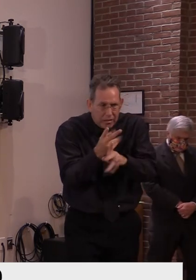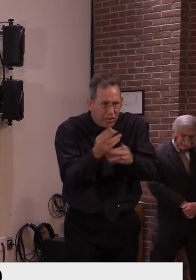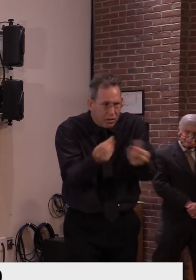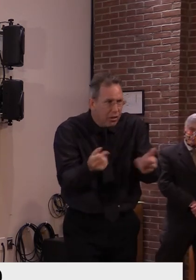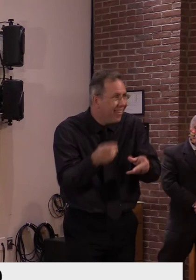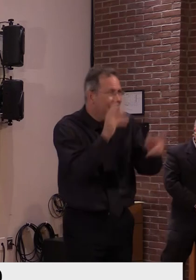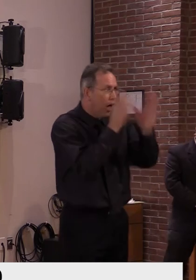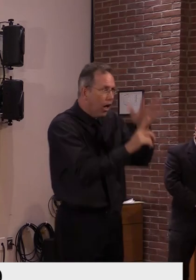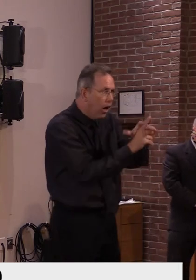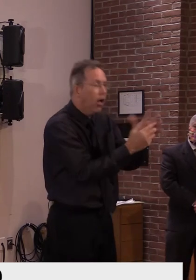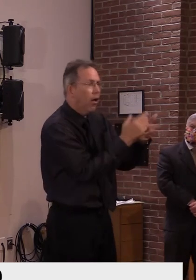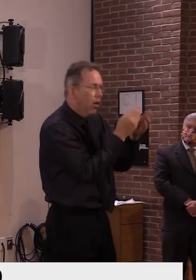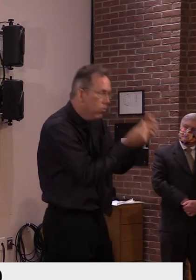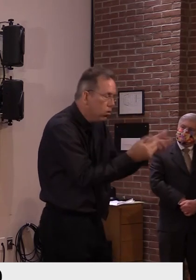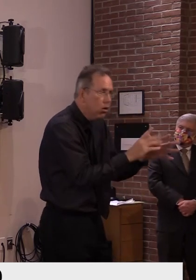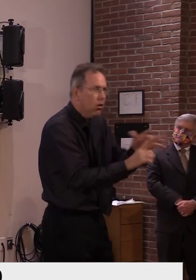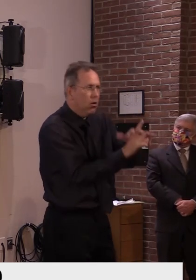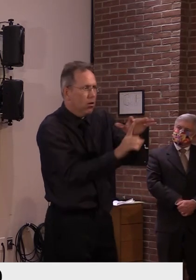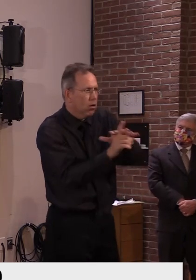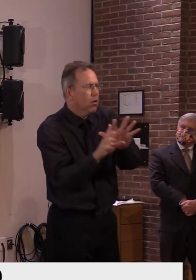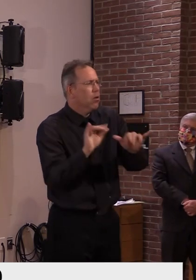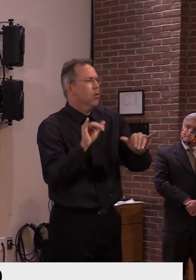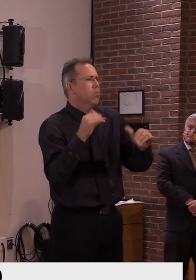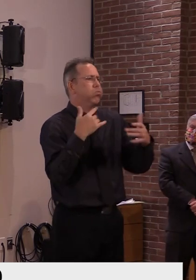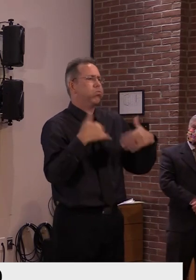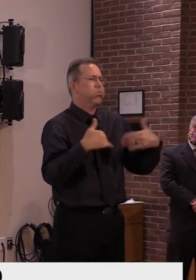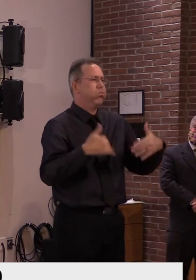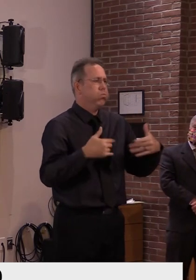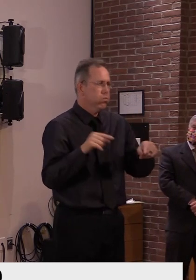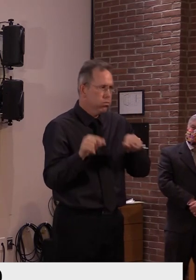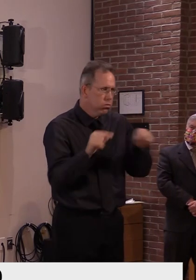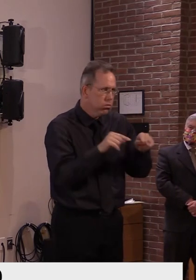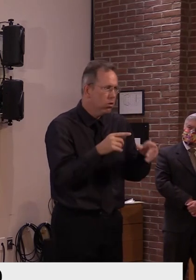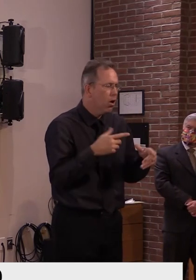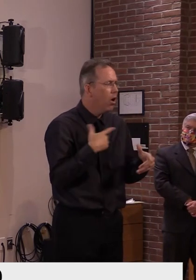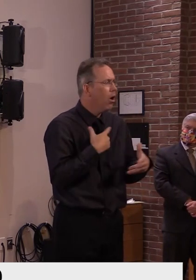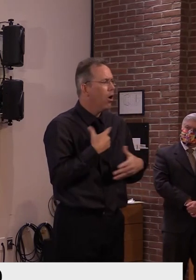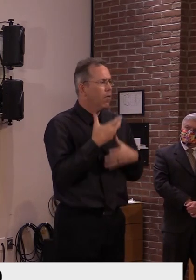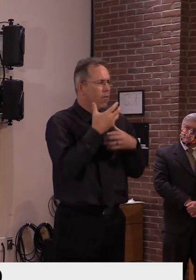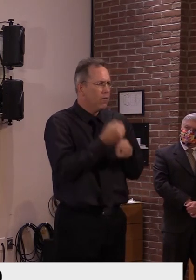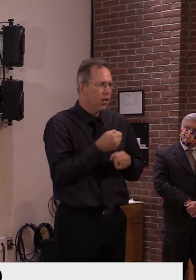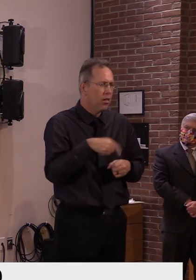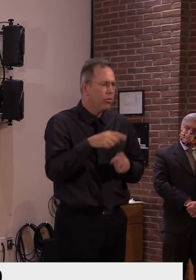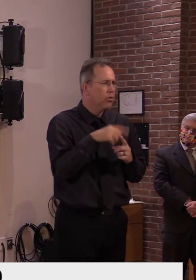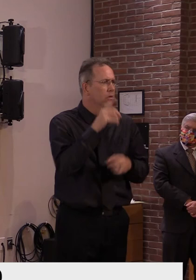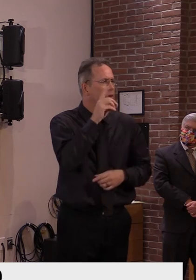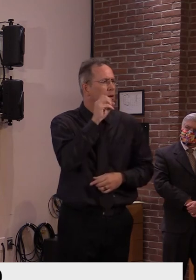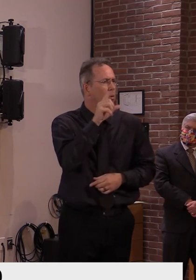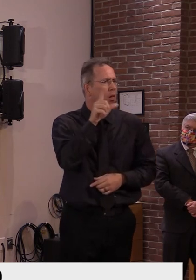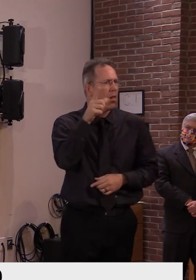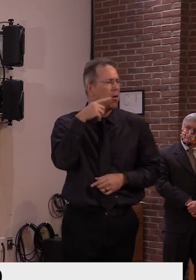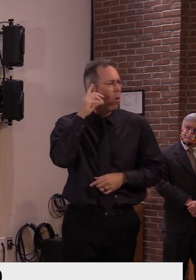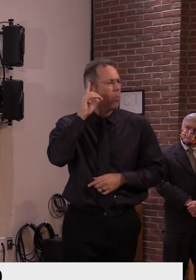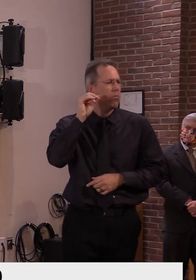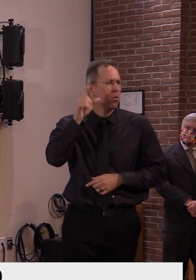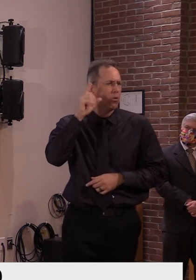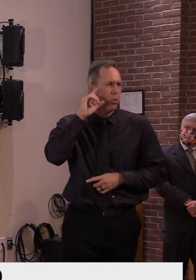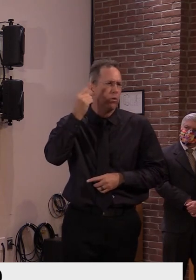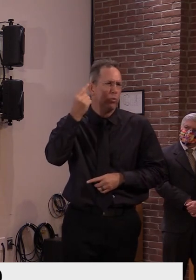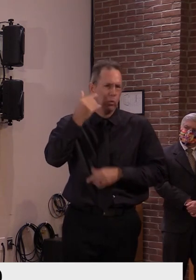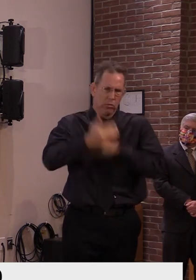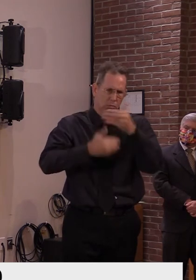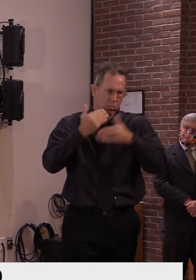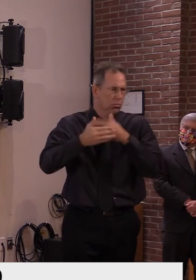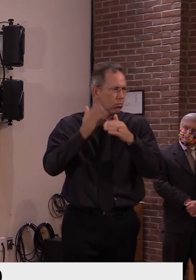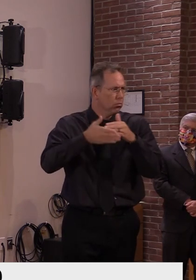but at this point in time, I have faith in, uh, the leadership at labor, and we'll continue to identify the problems as